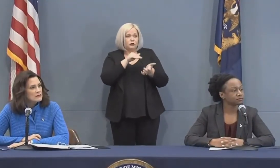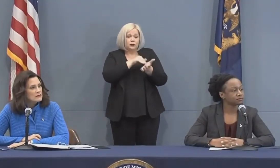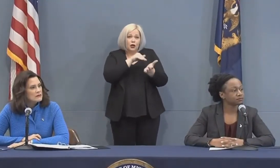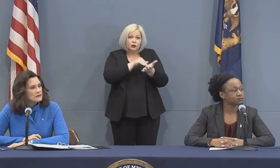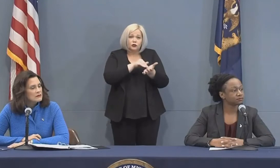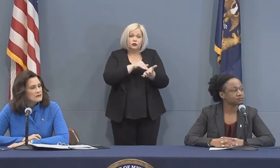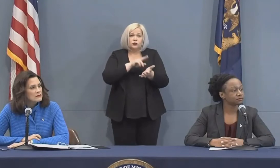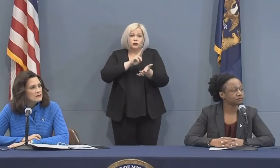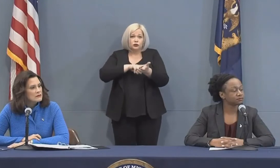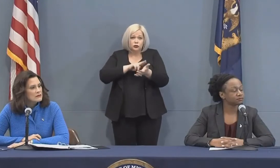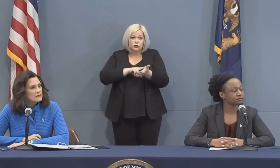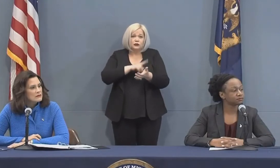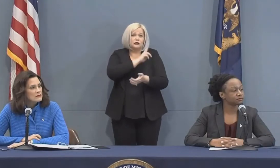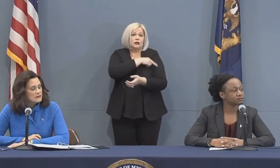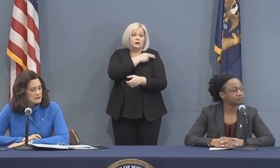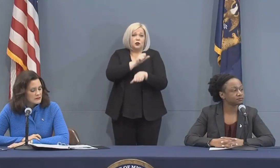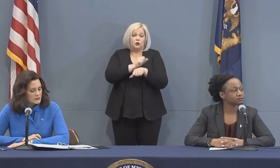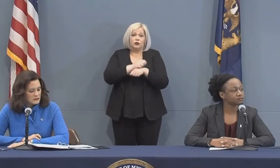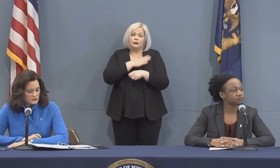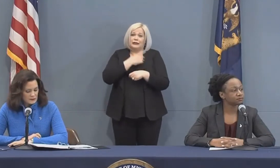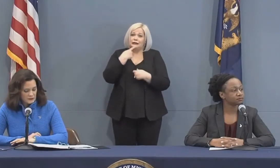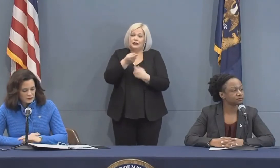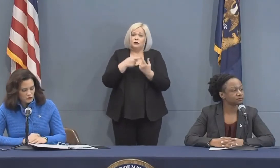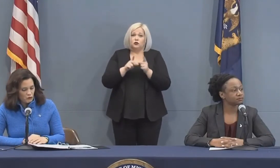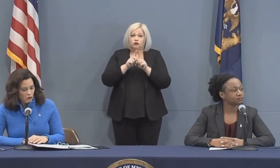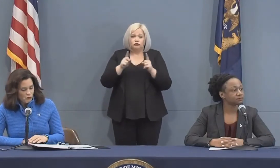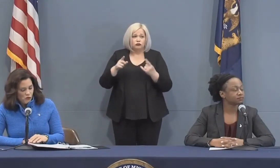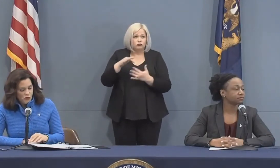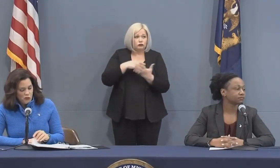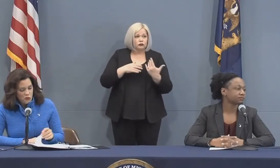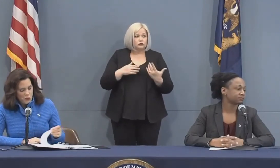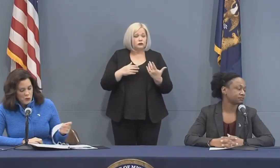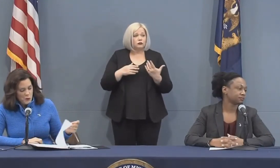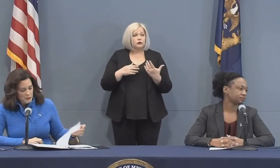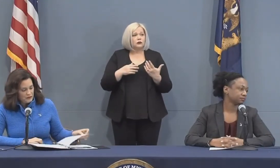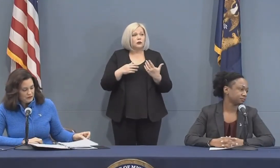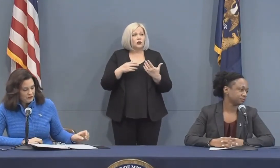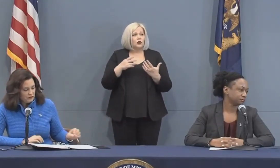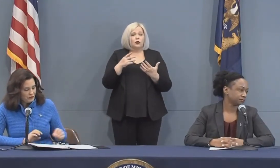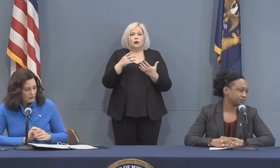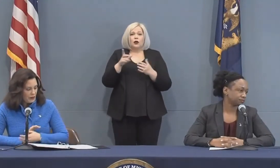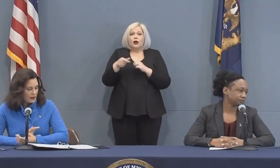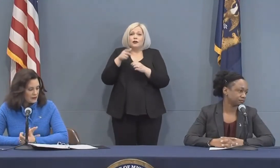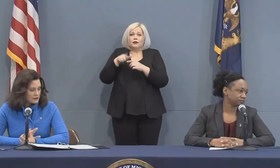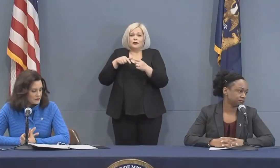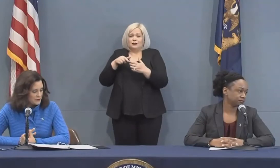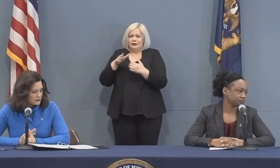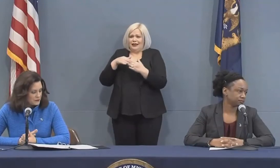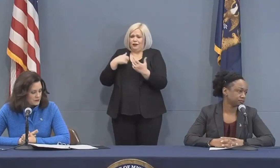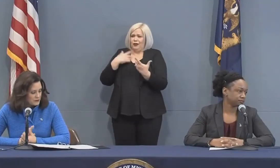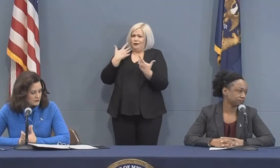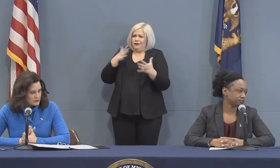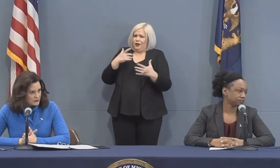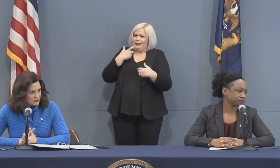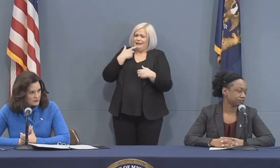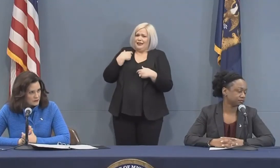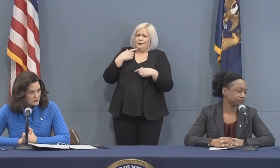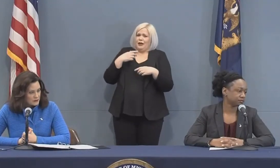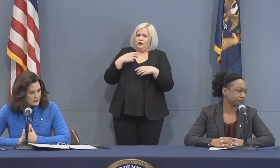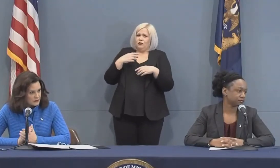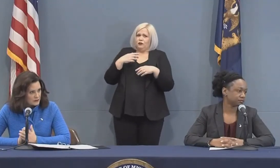and the hospital workers would tell them. What if anything beyond what you've already said about the slow opening